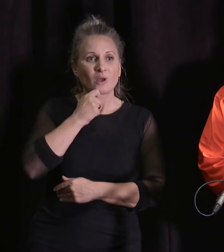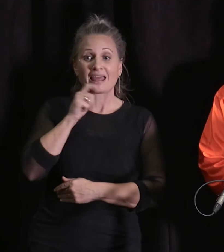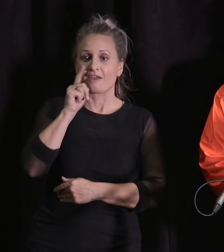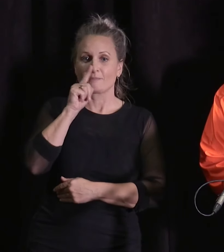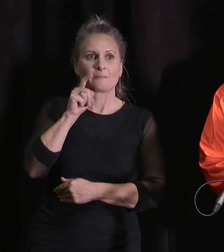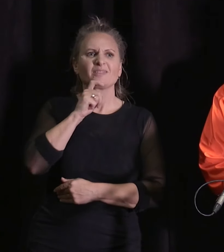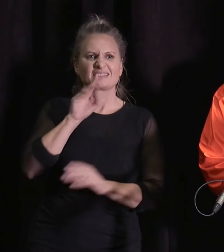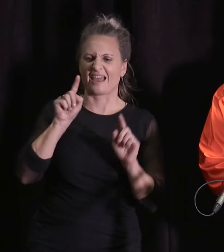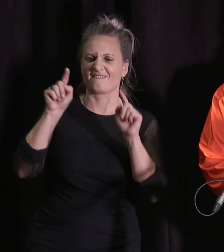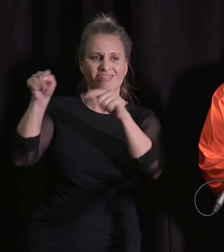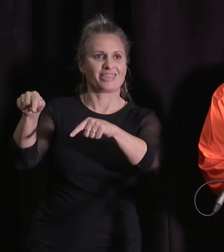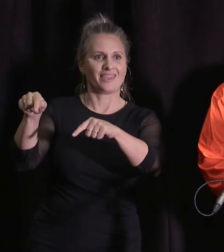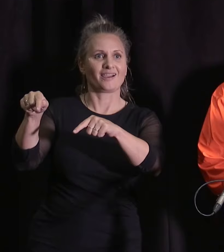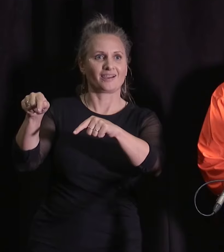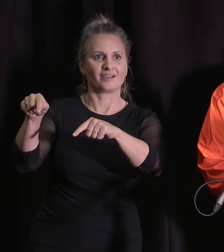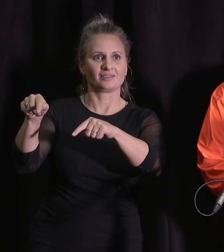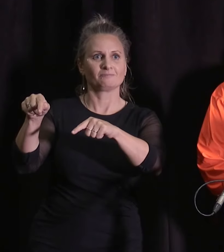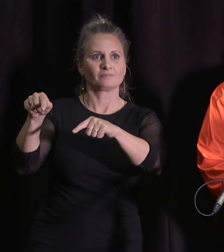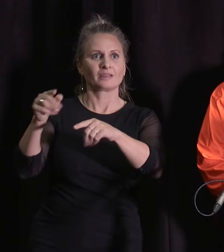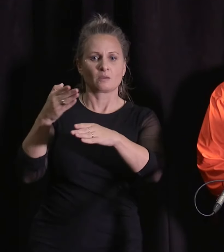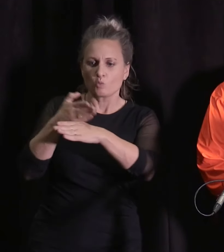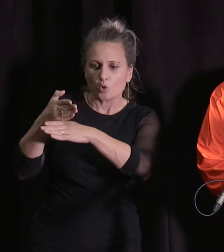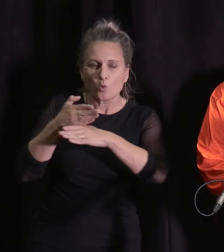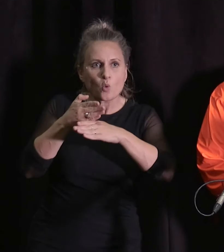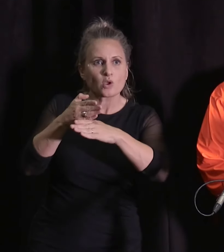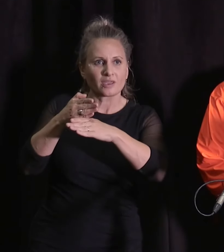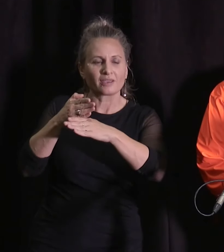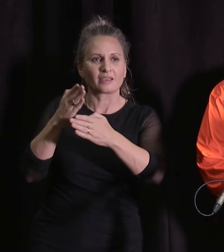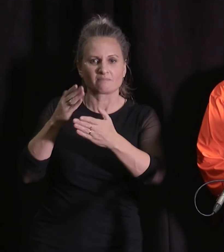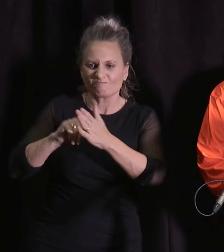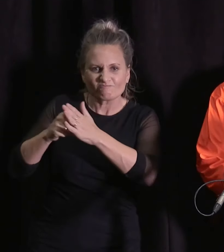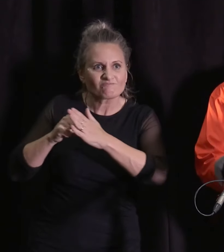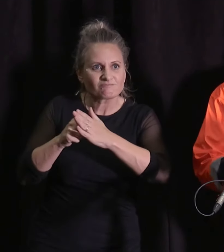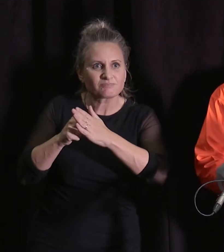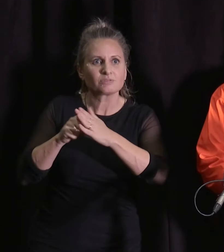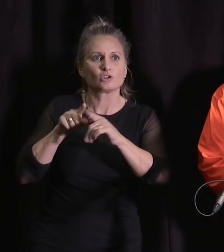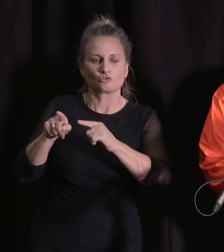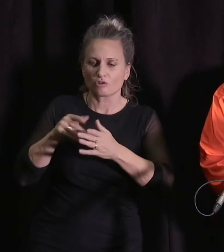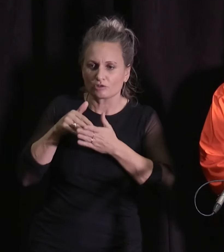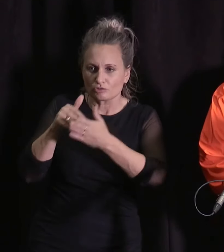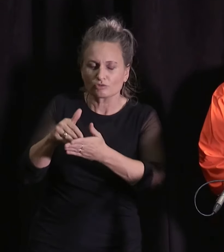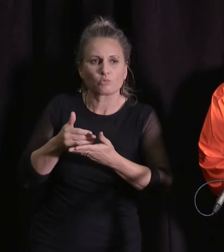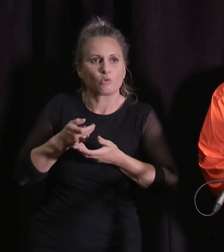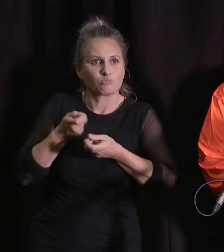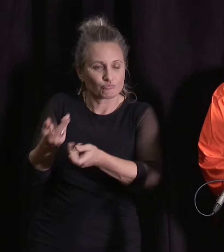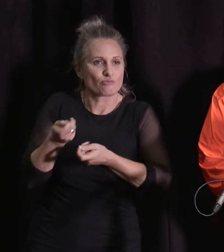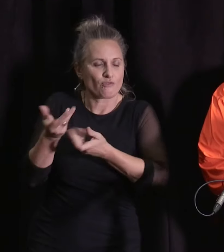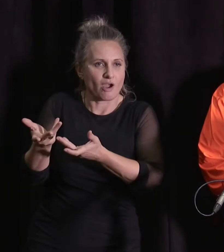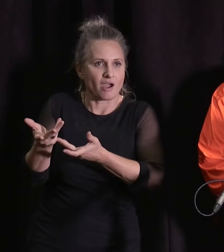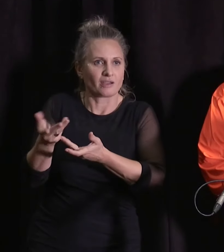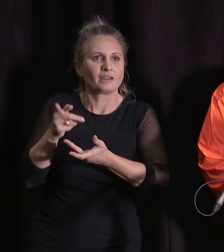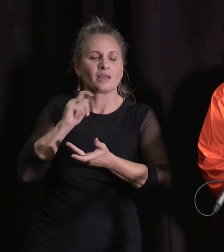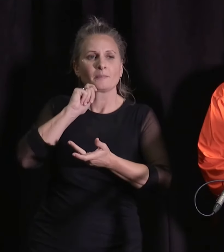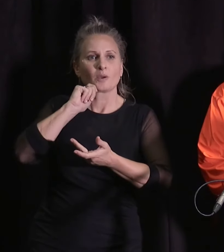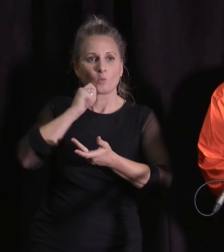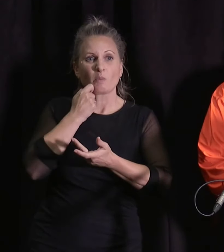ground there making sure that they're providing as much support as they can. The situation around the slashes you know clearly there'll be an opportunity